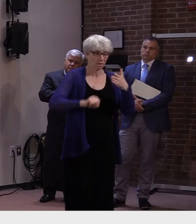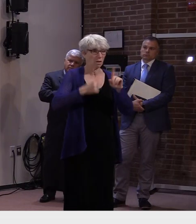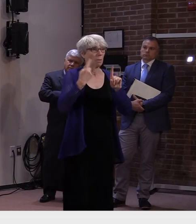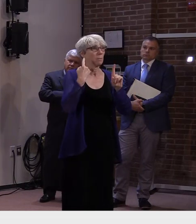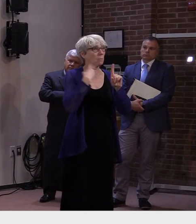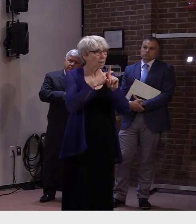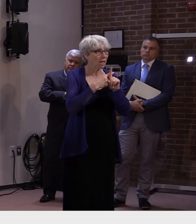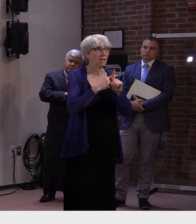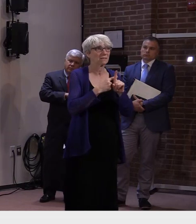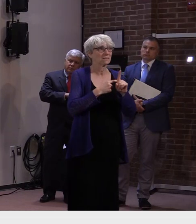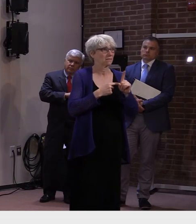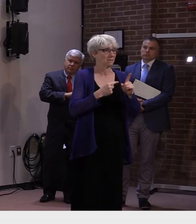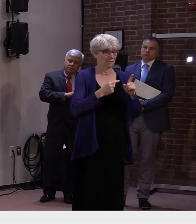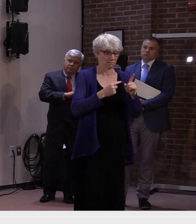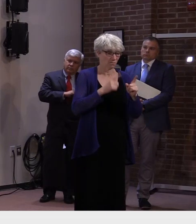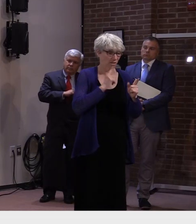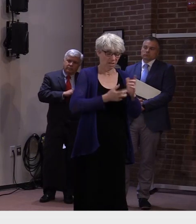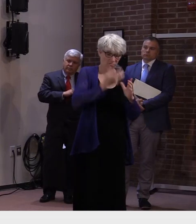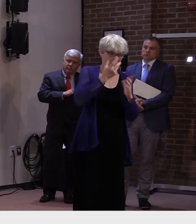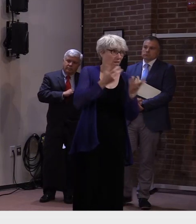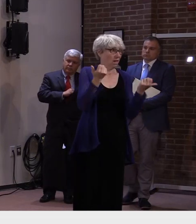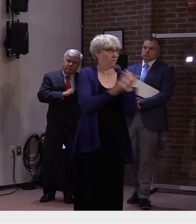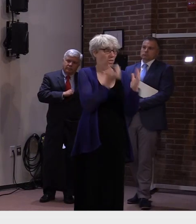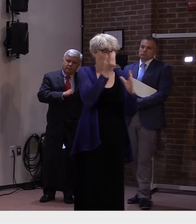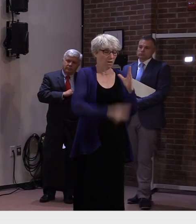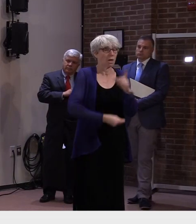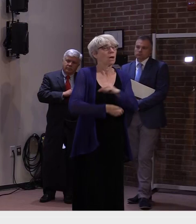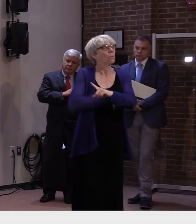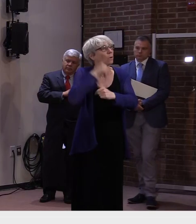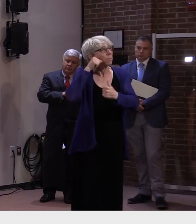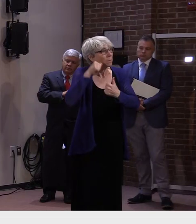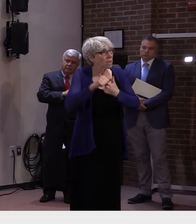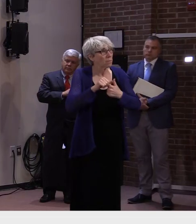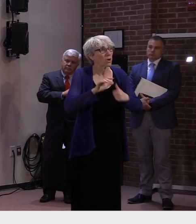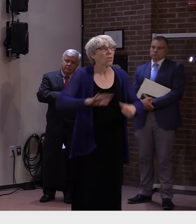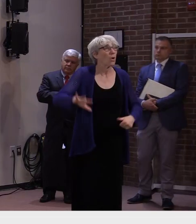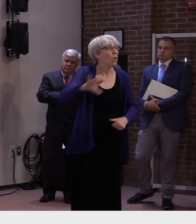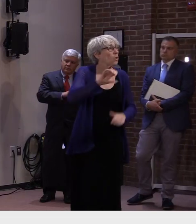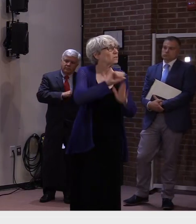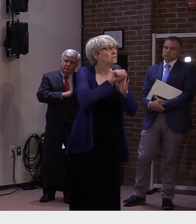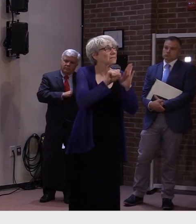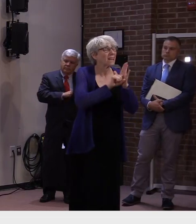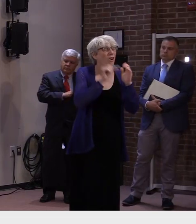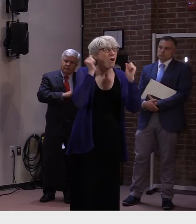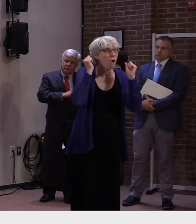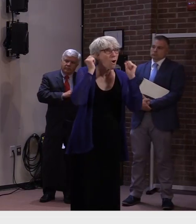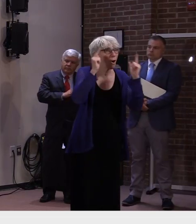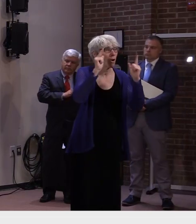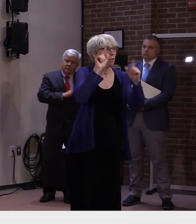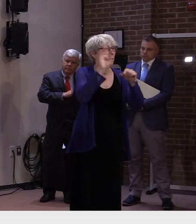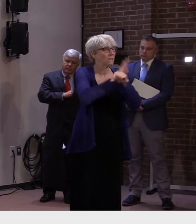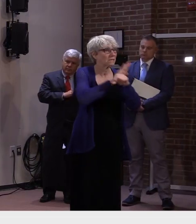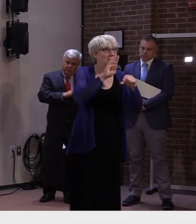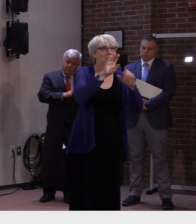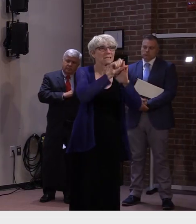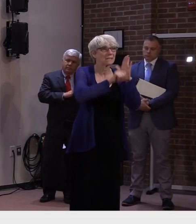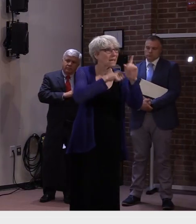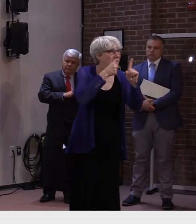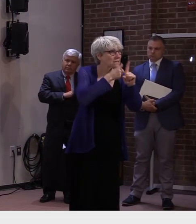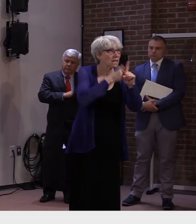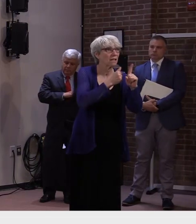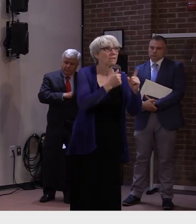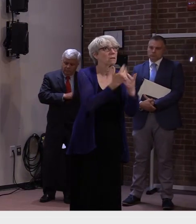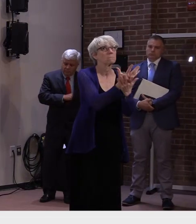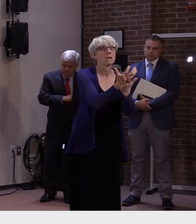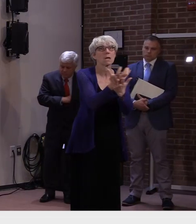single sector across the state for employees. So I believe there are opportunities out there. We want to be able